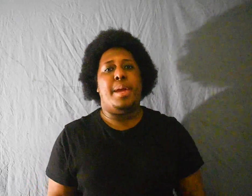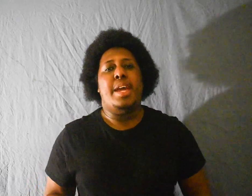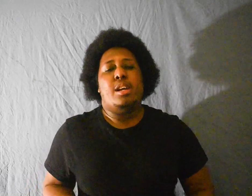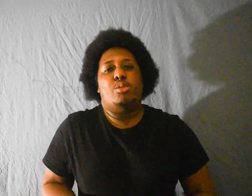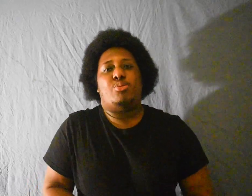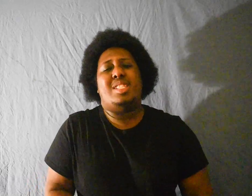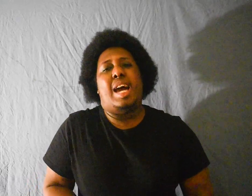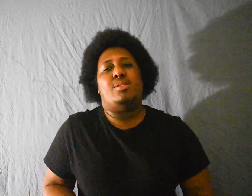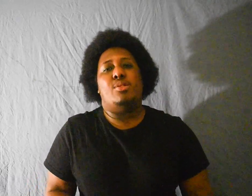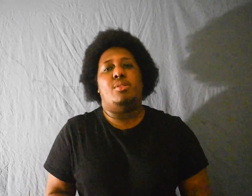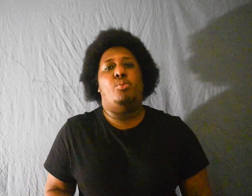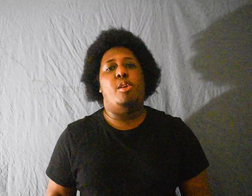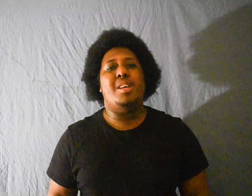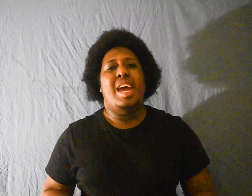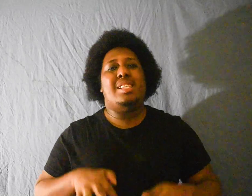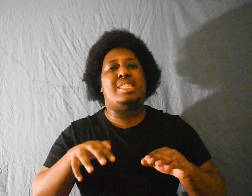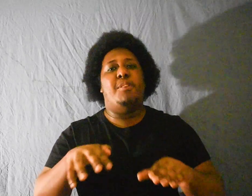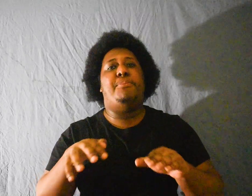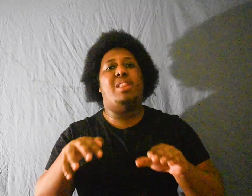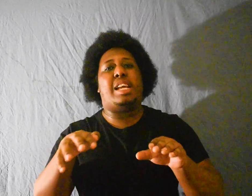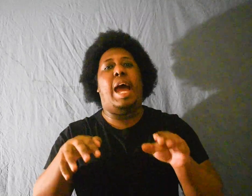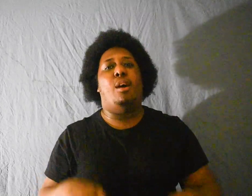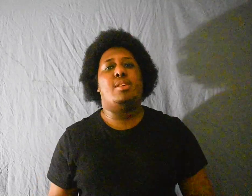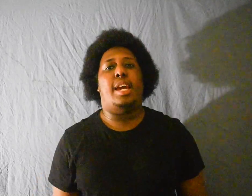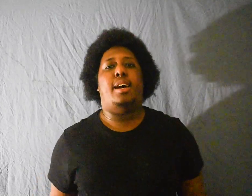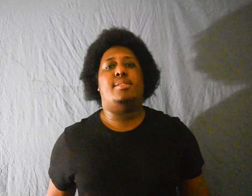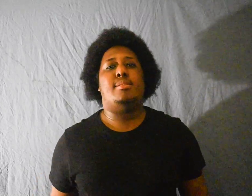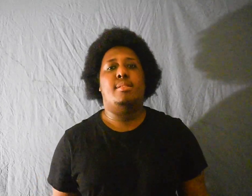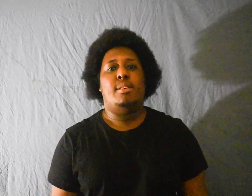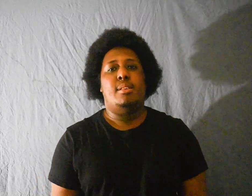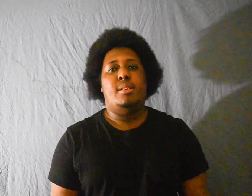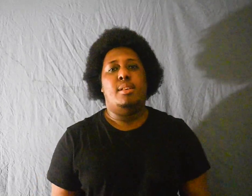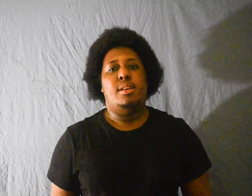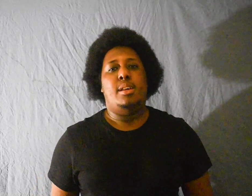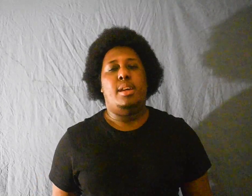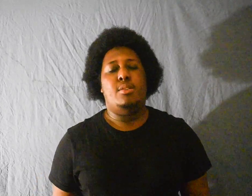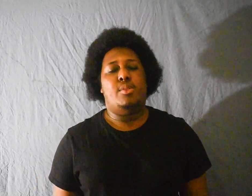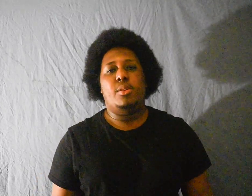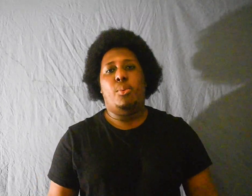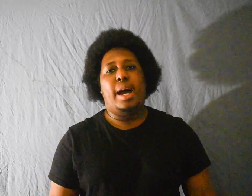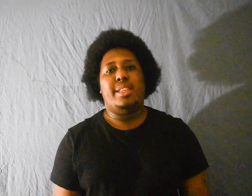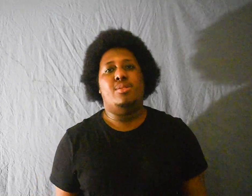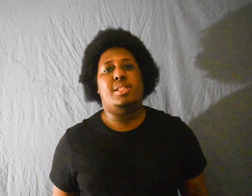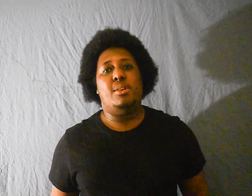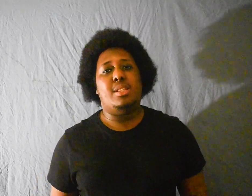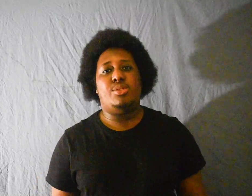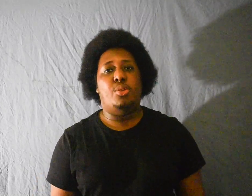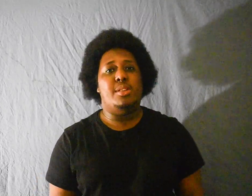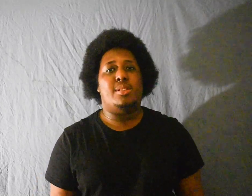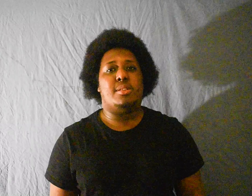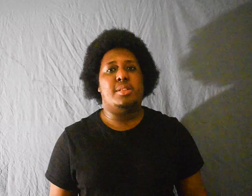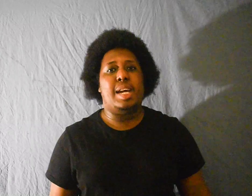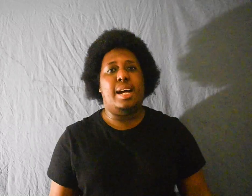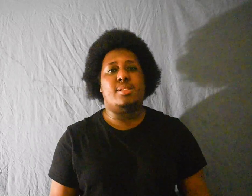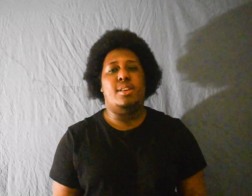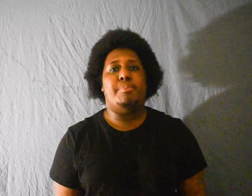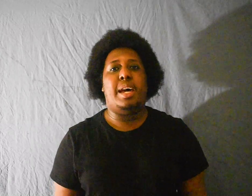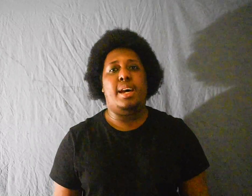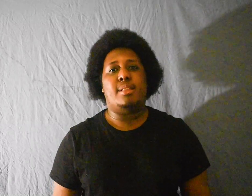Man Go 3,000 on a woman And still feel like an outcast And you wonder why they don't tell these stories As good guys gone bad